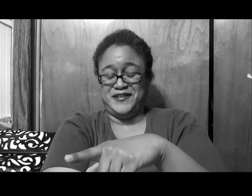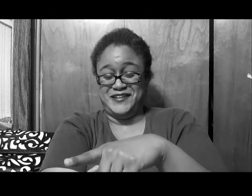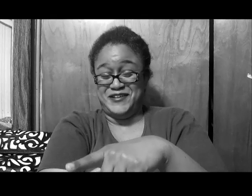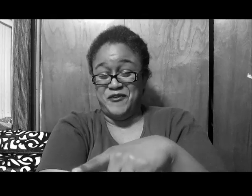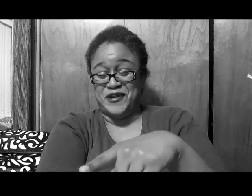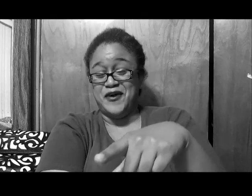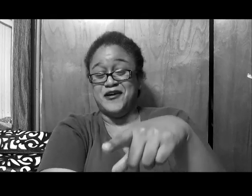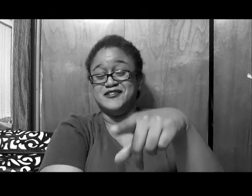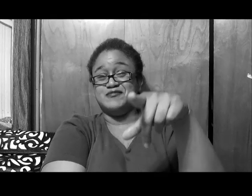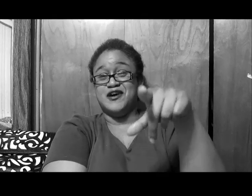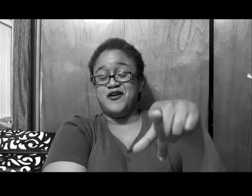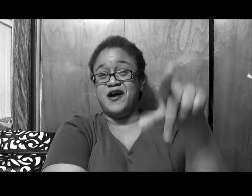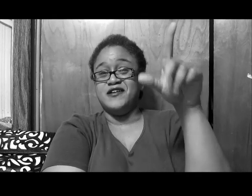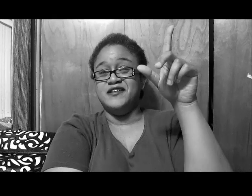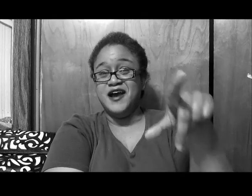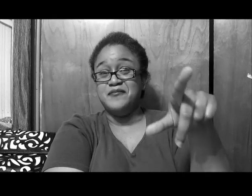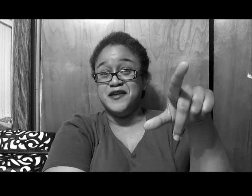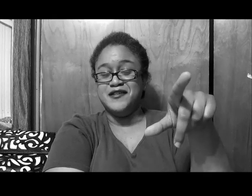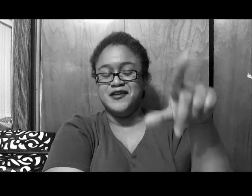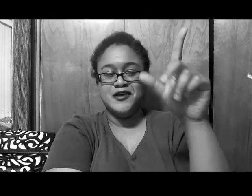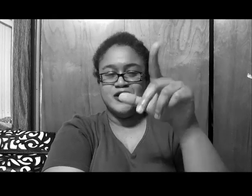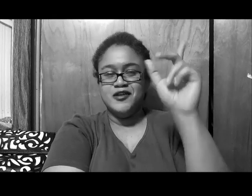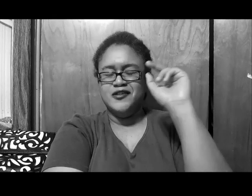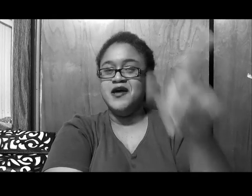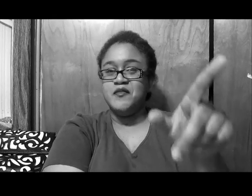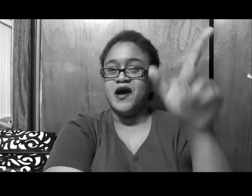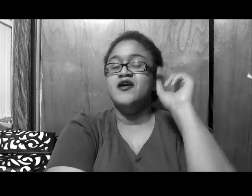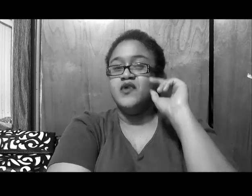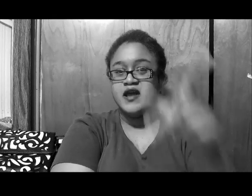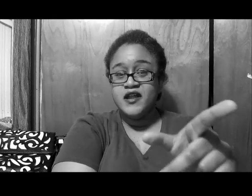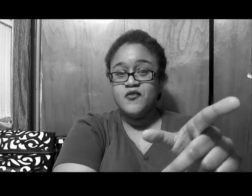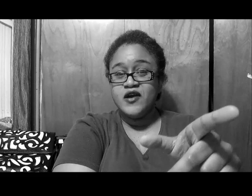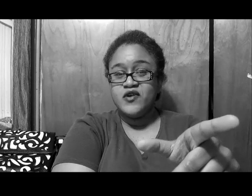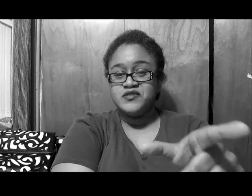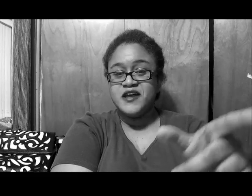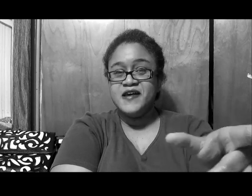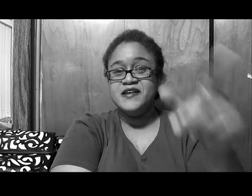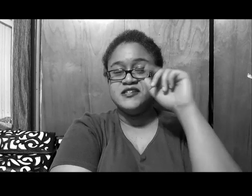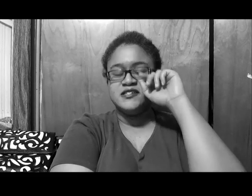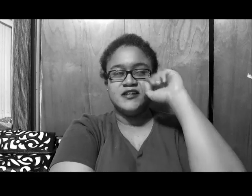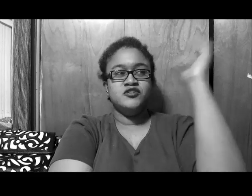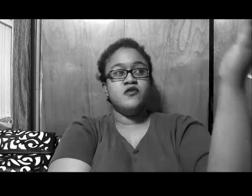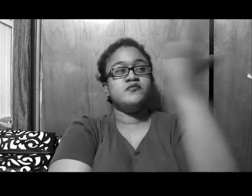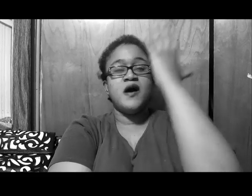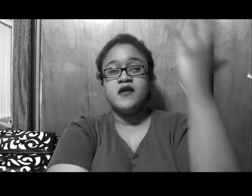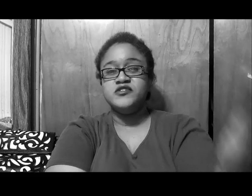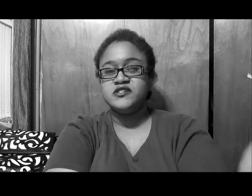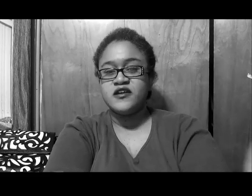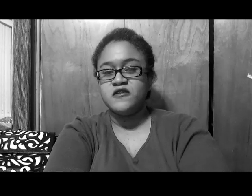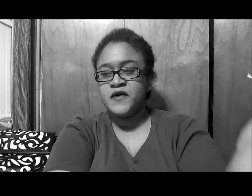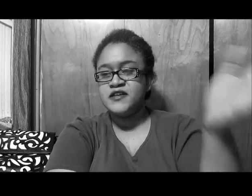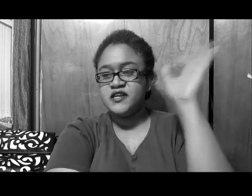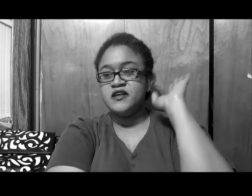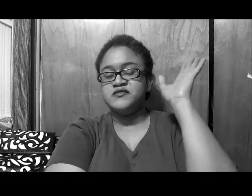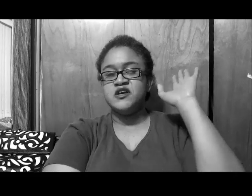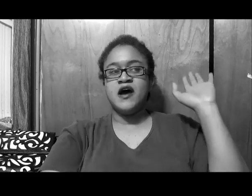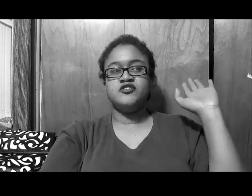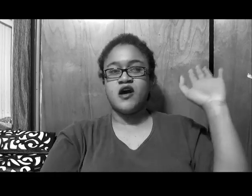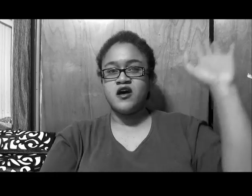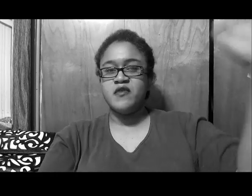stone hell, what's I'm talking about, and not me, never mind, but anyway, what I'm saying is, is that you know, bopting just like your face, and then if somebody try to come